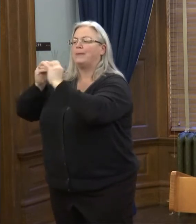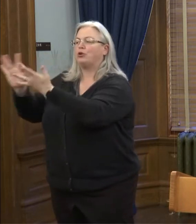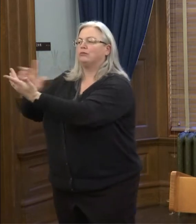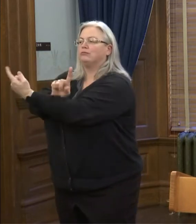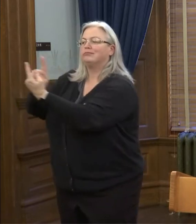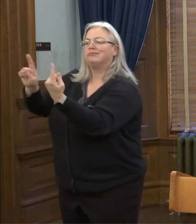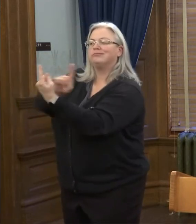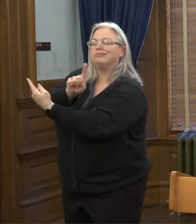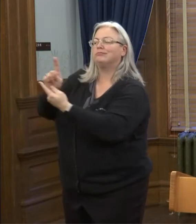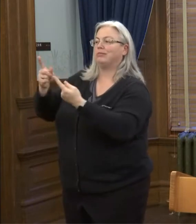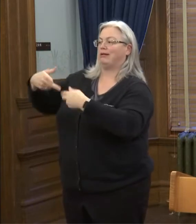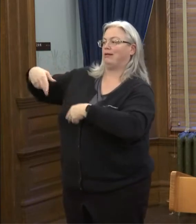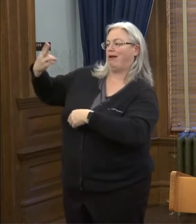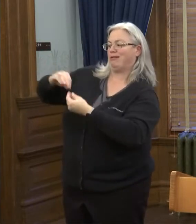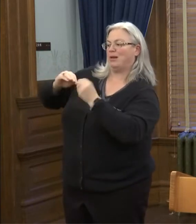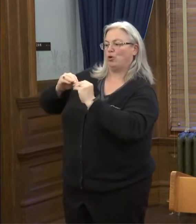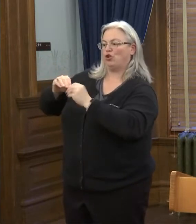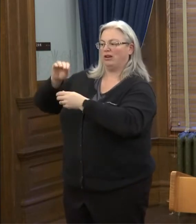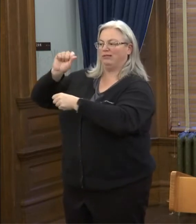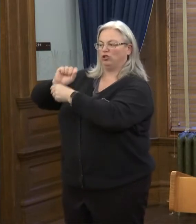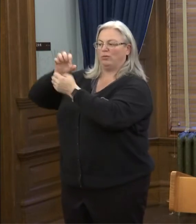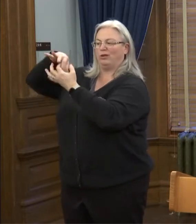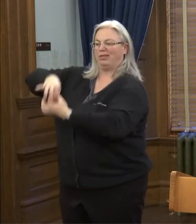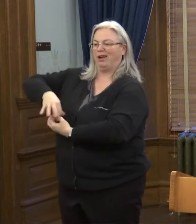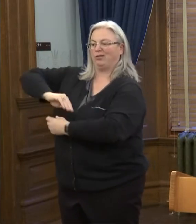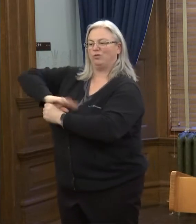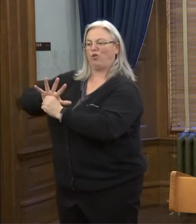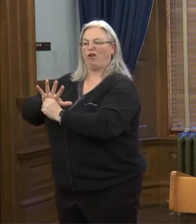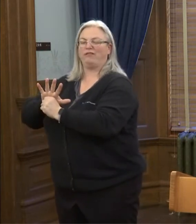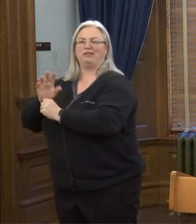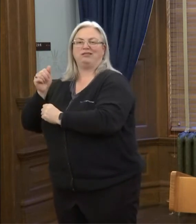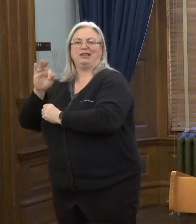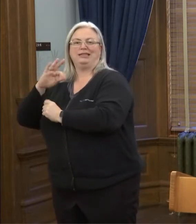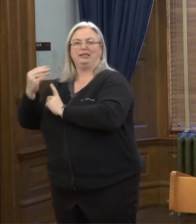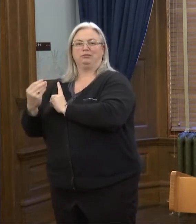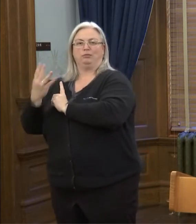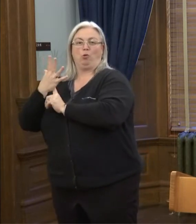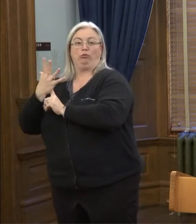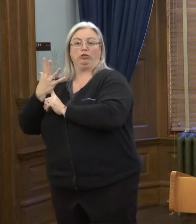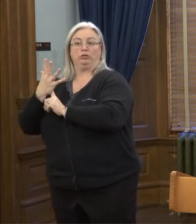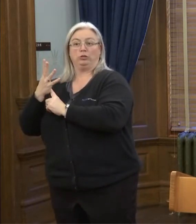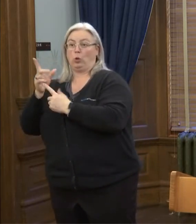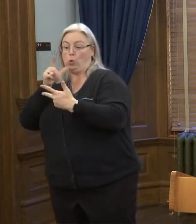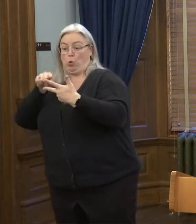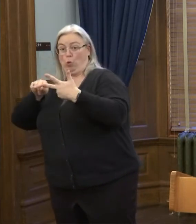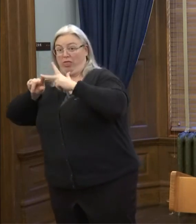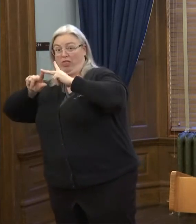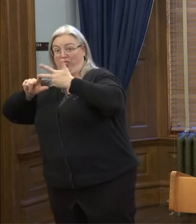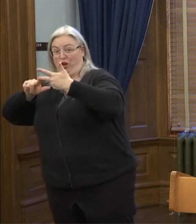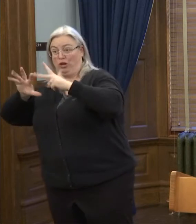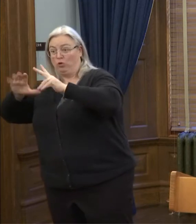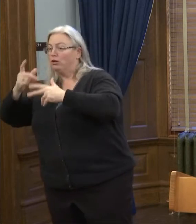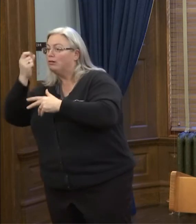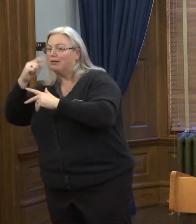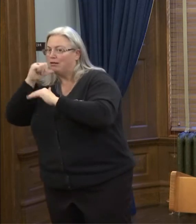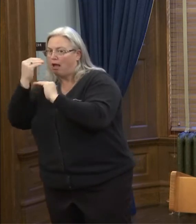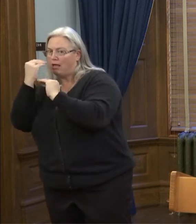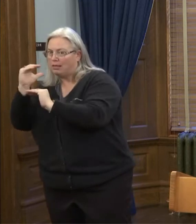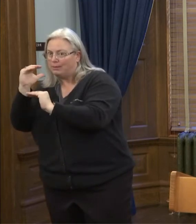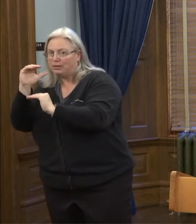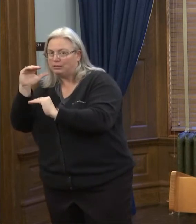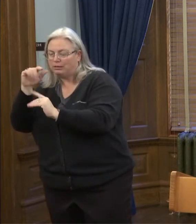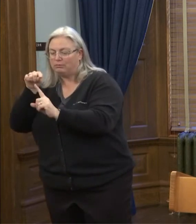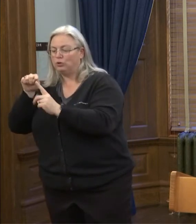and a great number of job-related COVID-19 exposure. So this includes, but is not limited to,